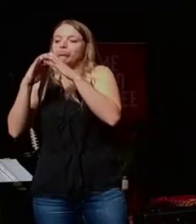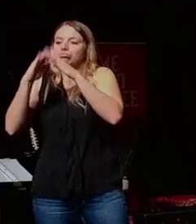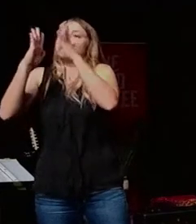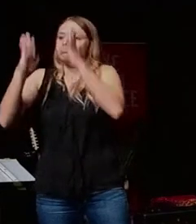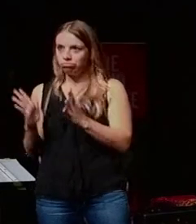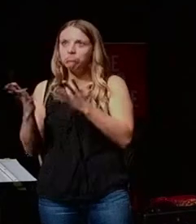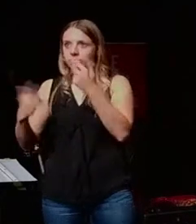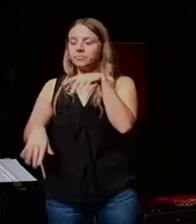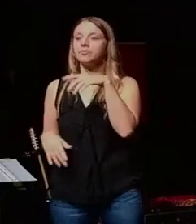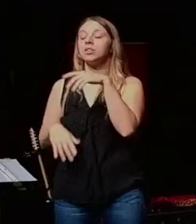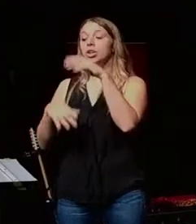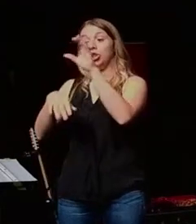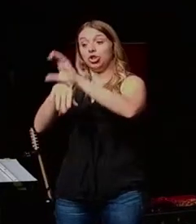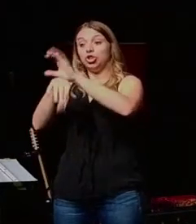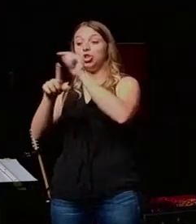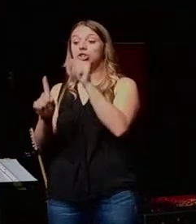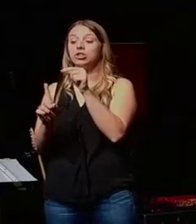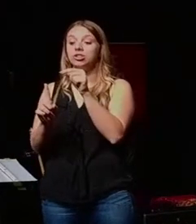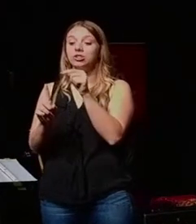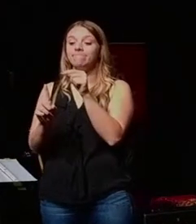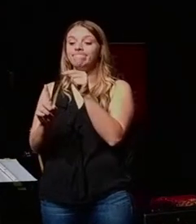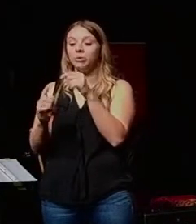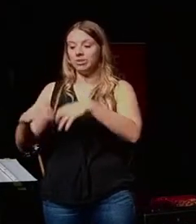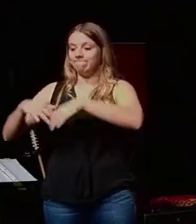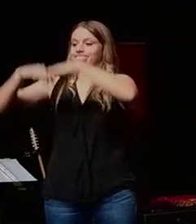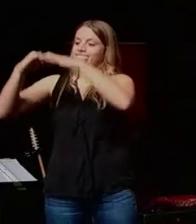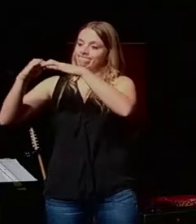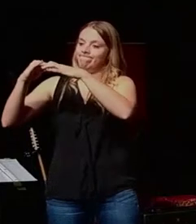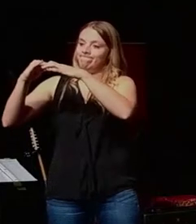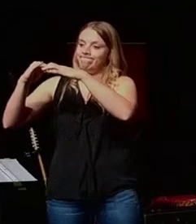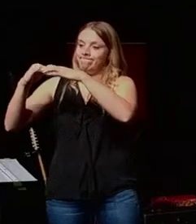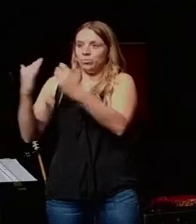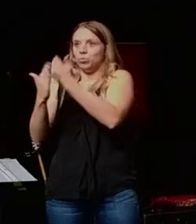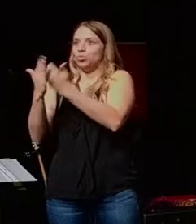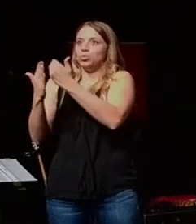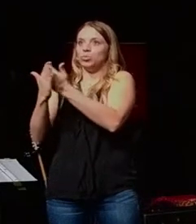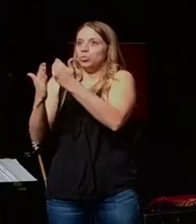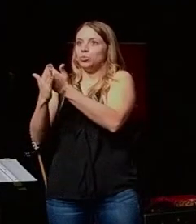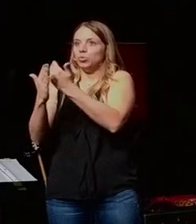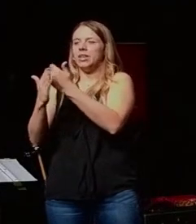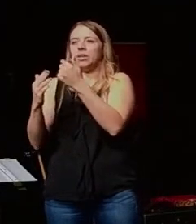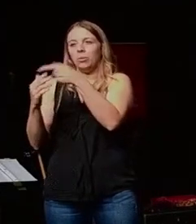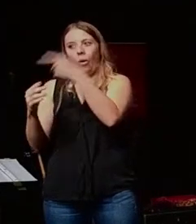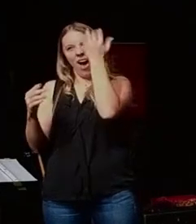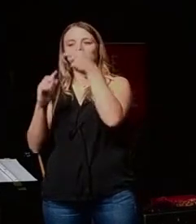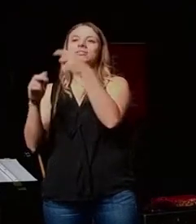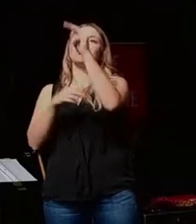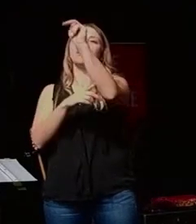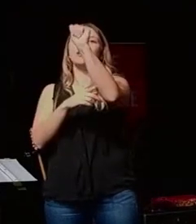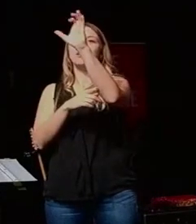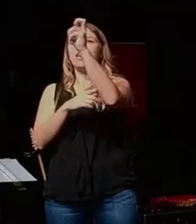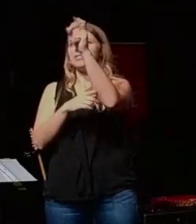The church was entrepreneurial because it was nascent. You know what nascent means? It's